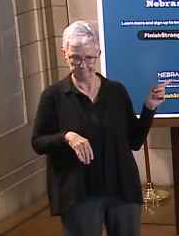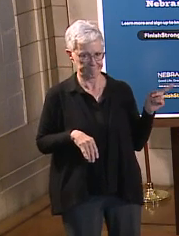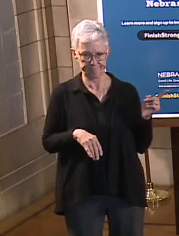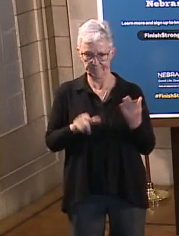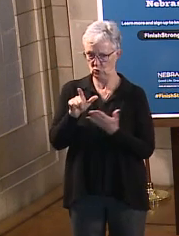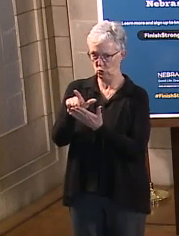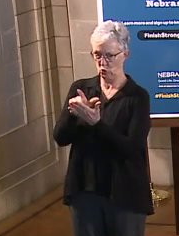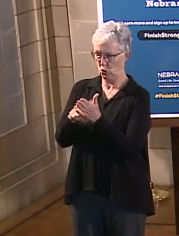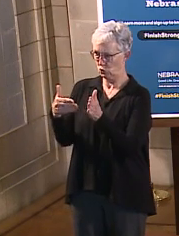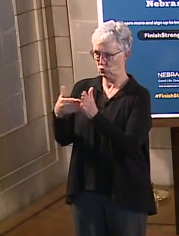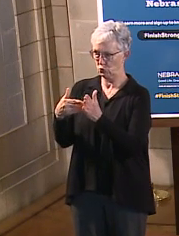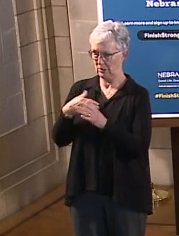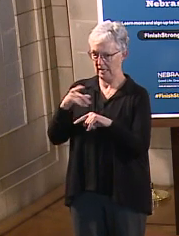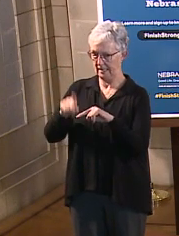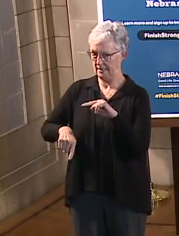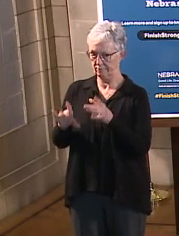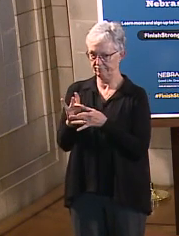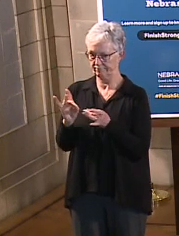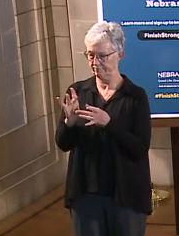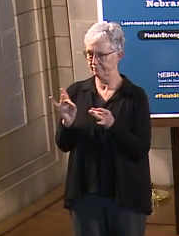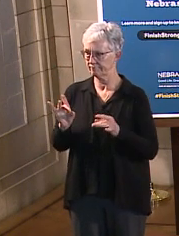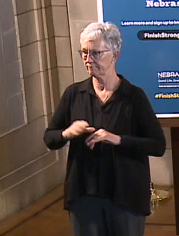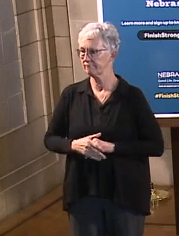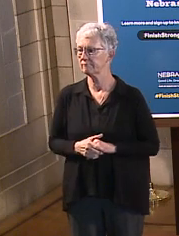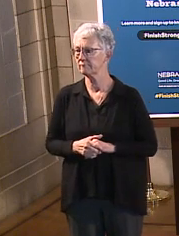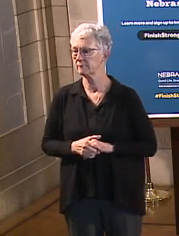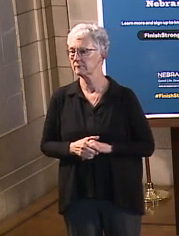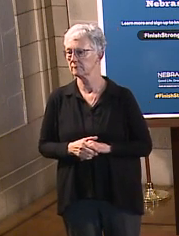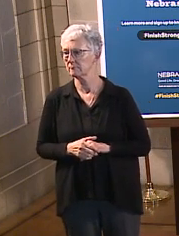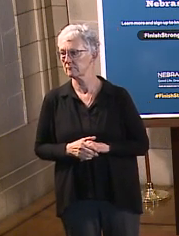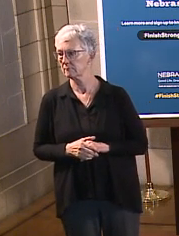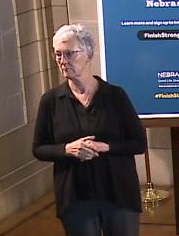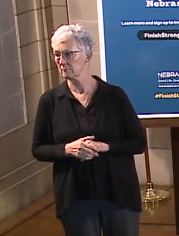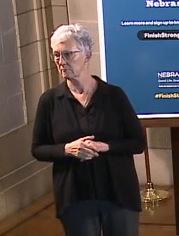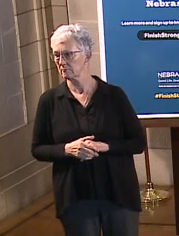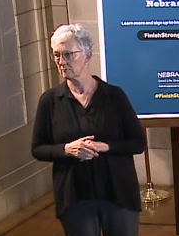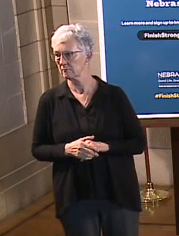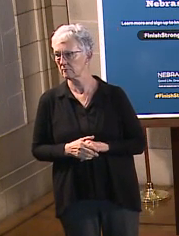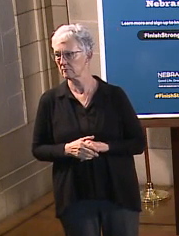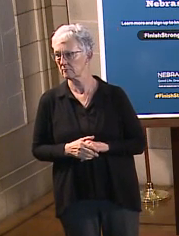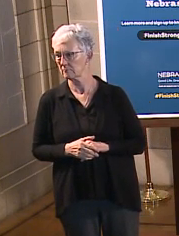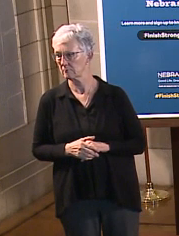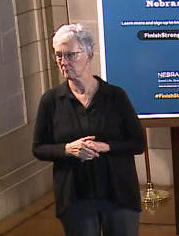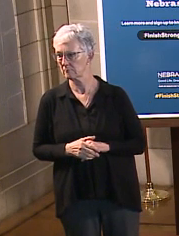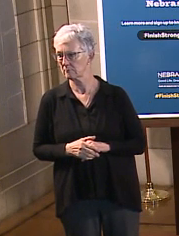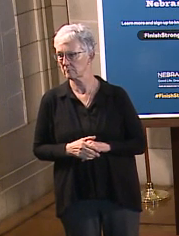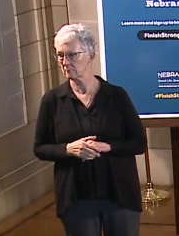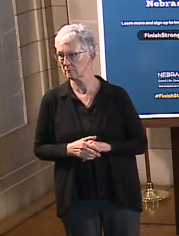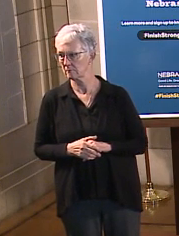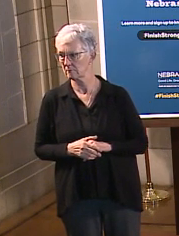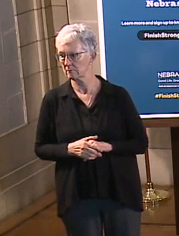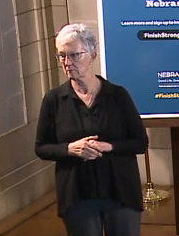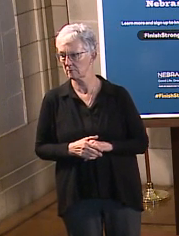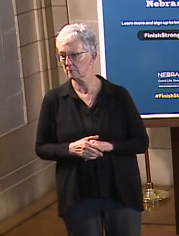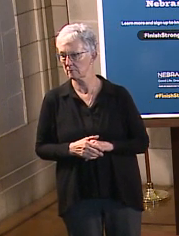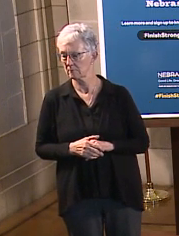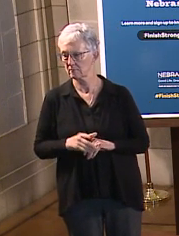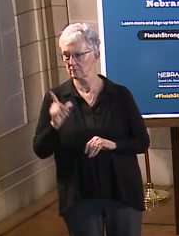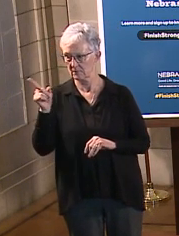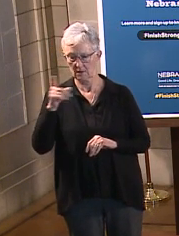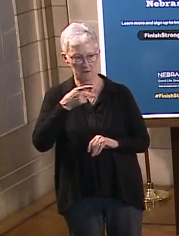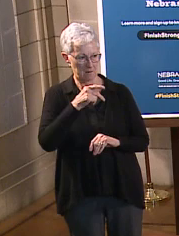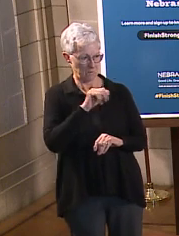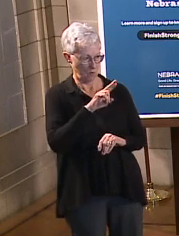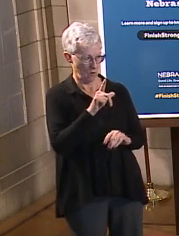Paul's next question is, can you comment on the word that former Governor Hiding has considered another run for the governor's office should be wrong? And so